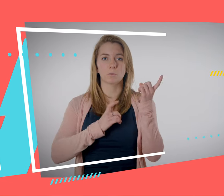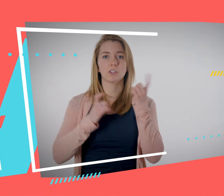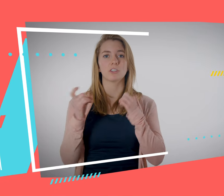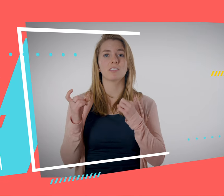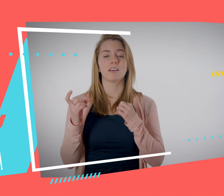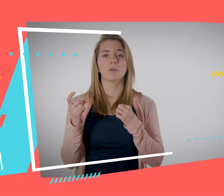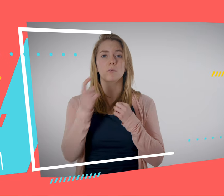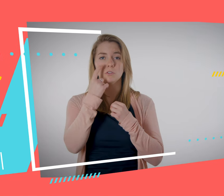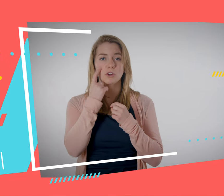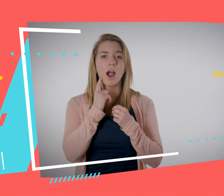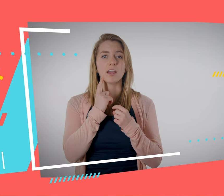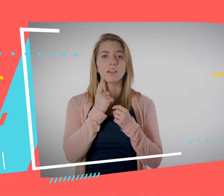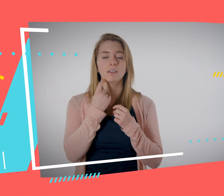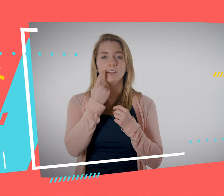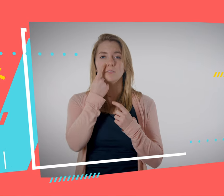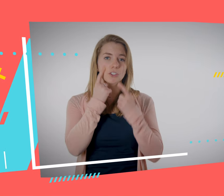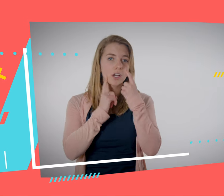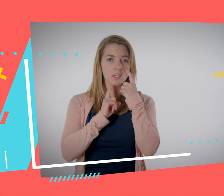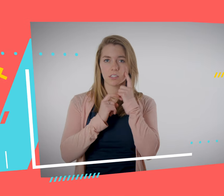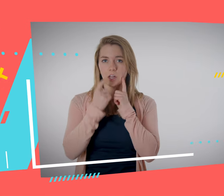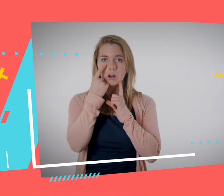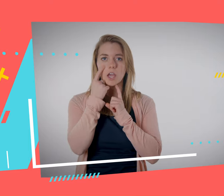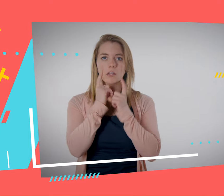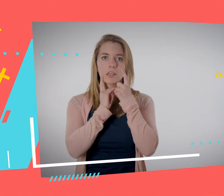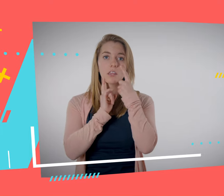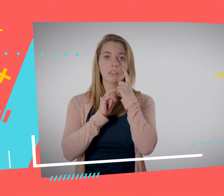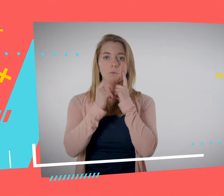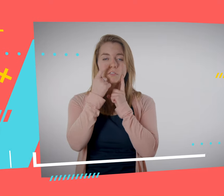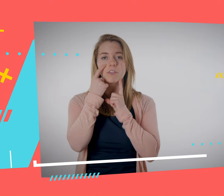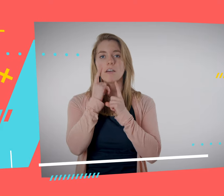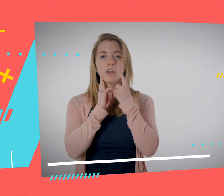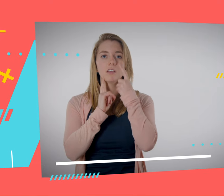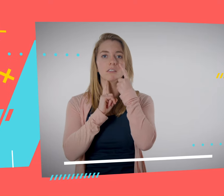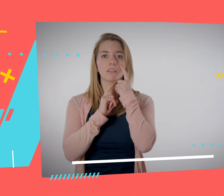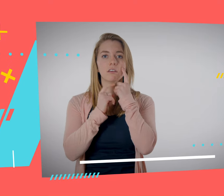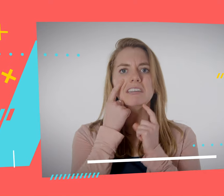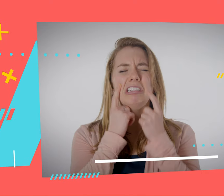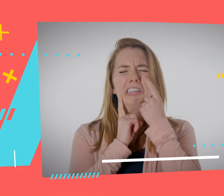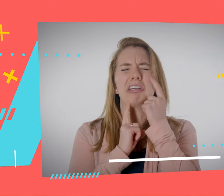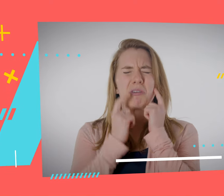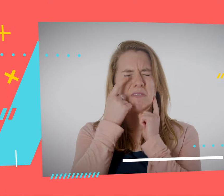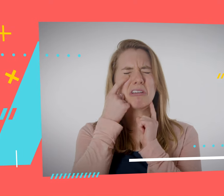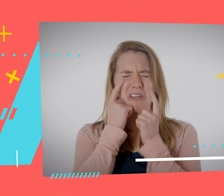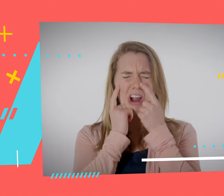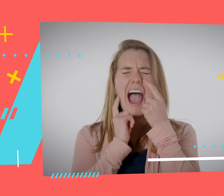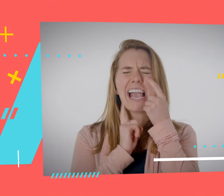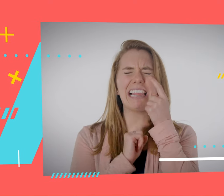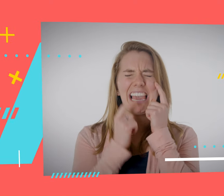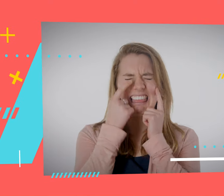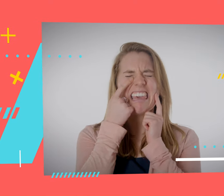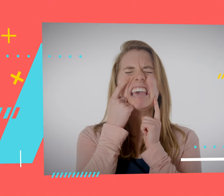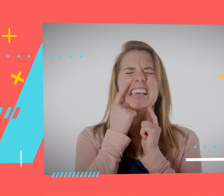expression and say that someone was crying, you're not going to sign crying like this with a flat face. You'd be crying like this.